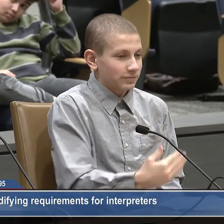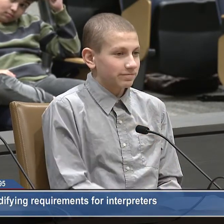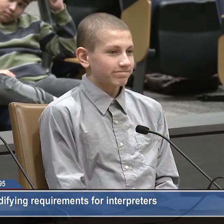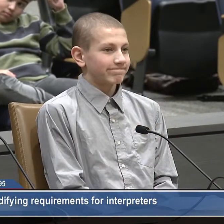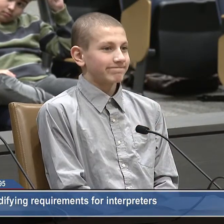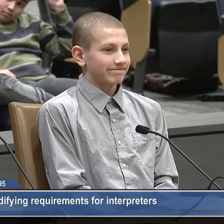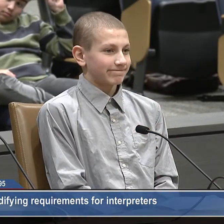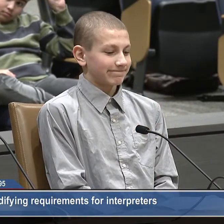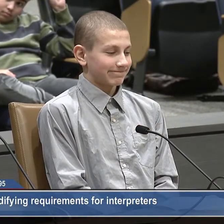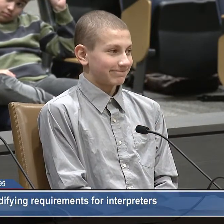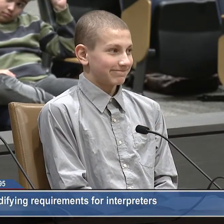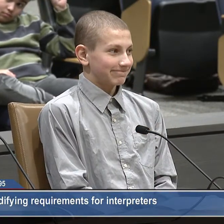Please, thank you.